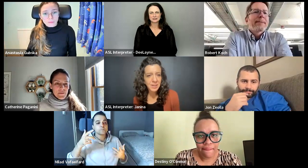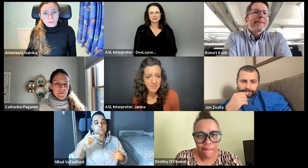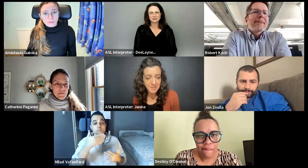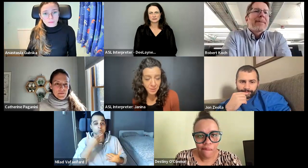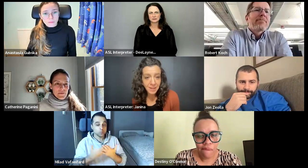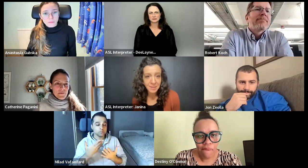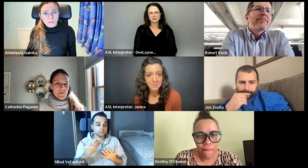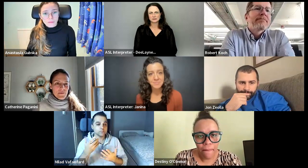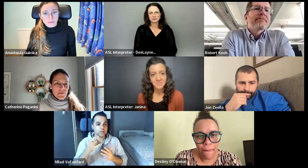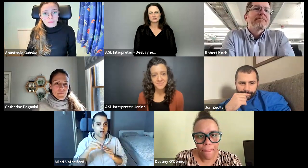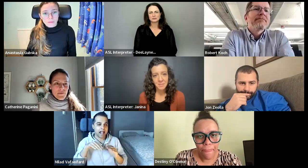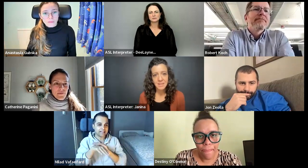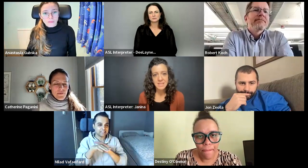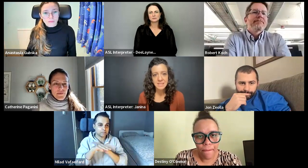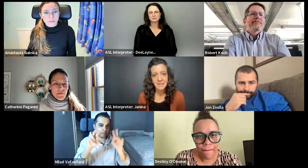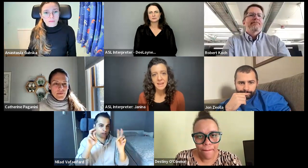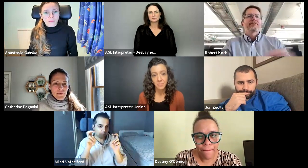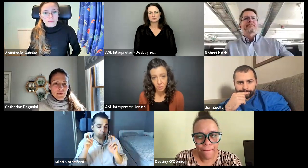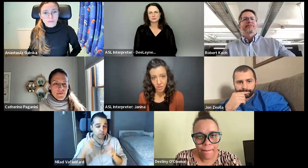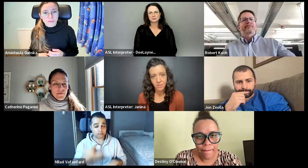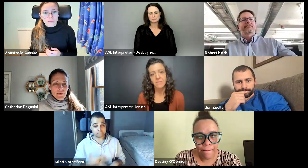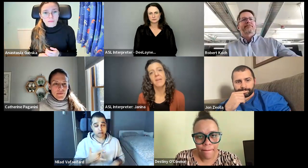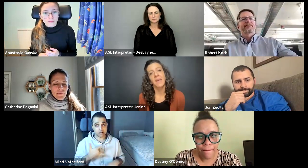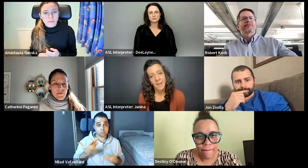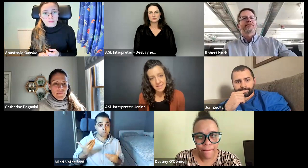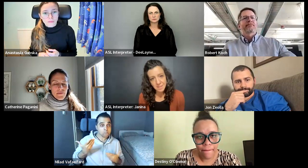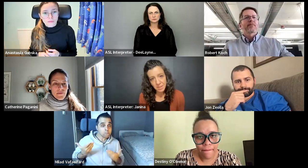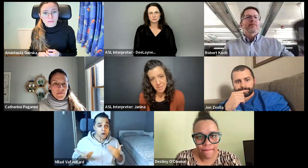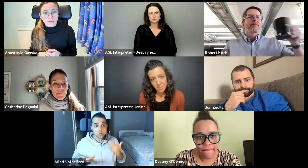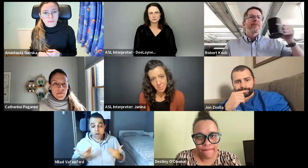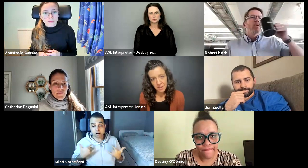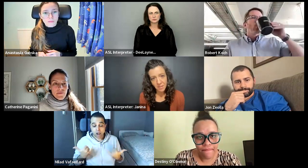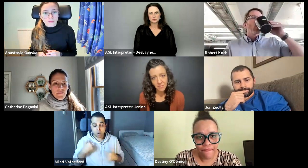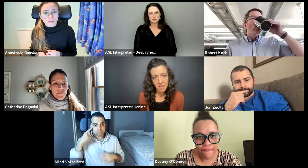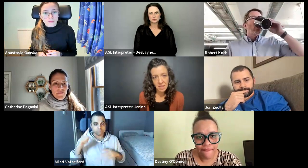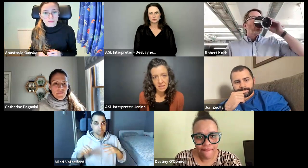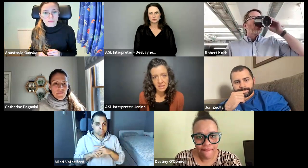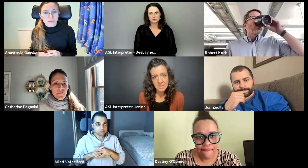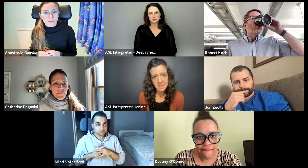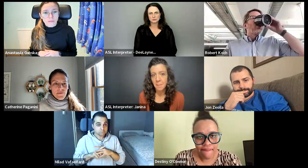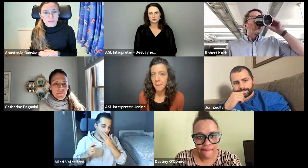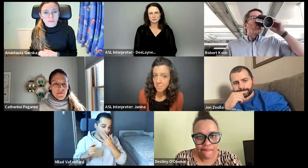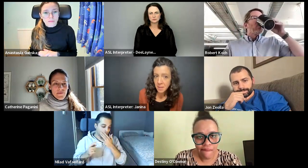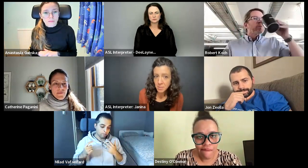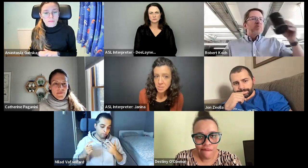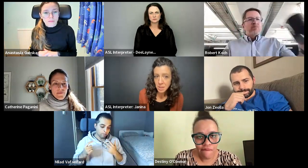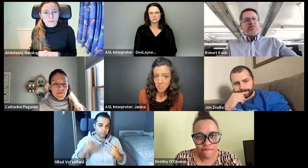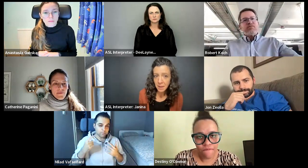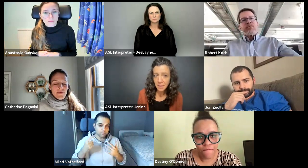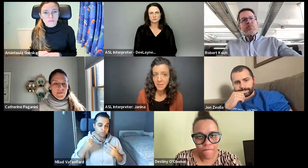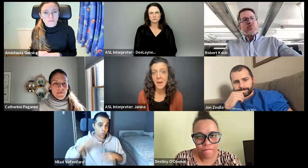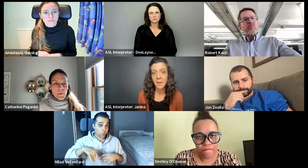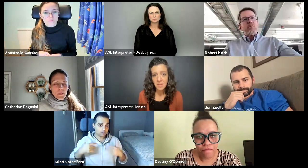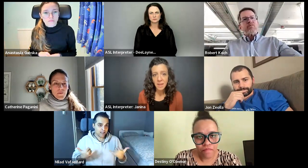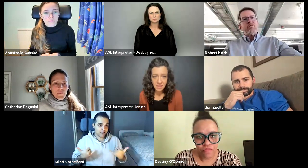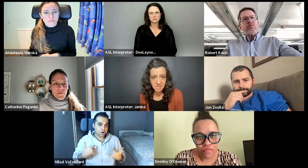Anastasia says, ahead, Milad. Milad says, yeah, good. An accessibility topic. I feel like it's something I might be able to